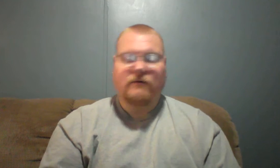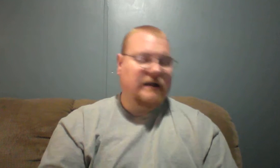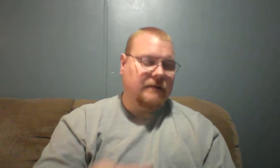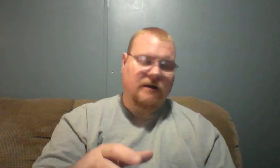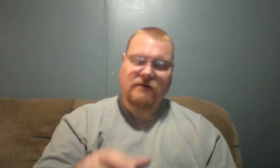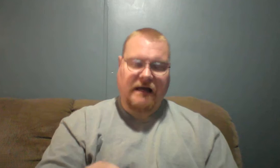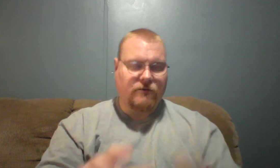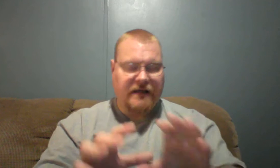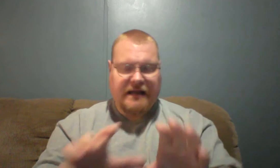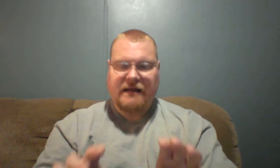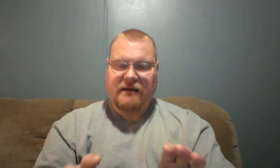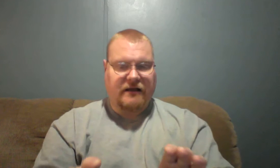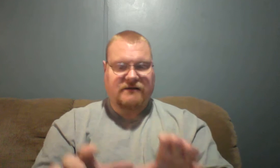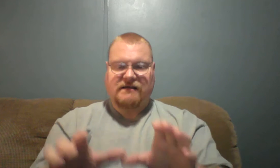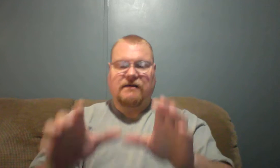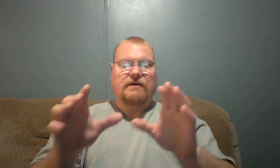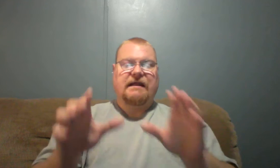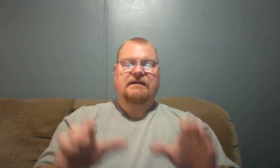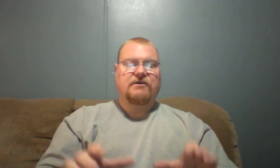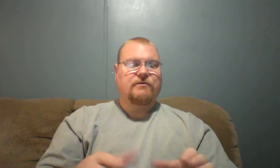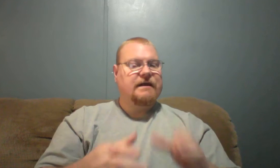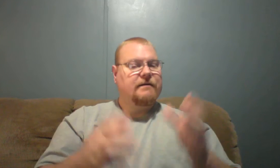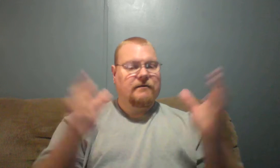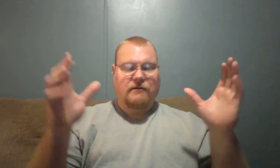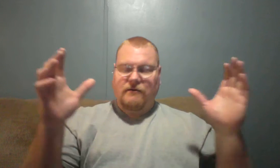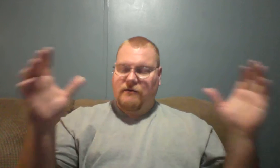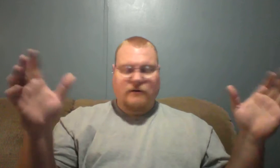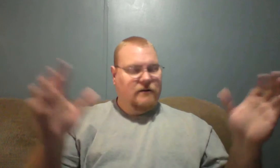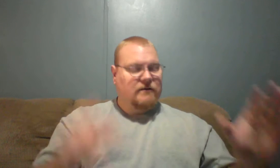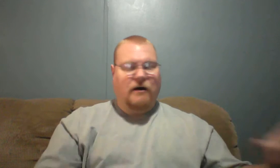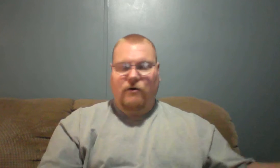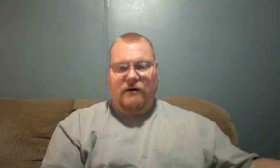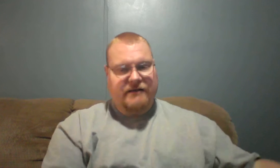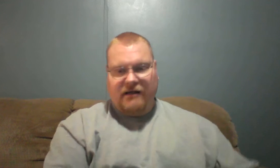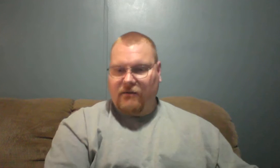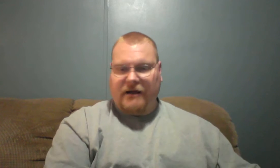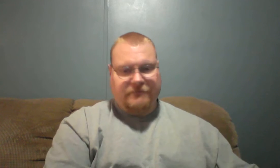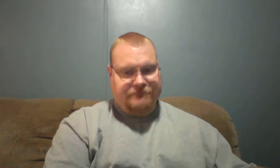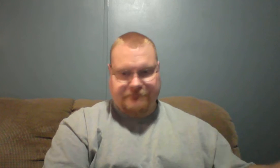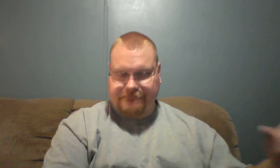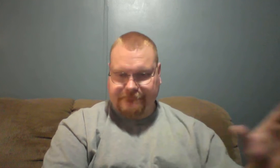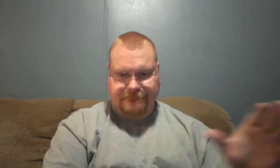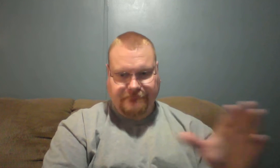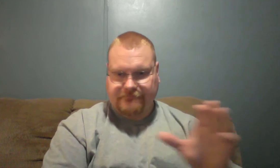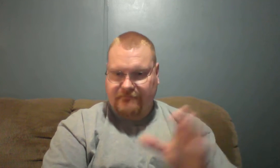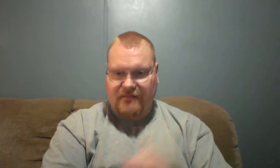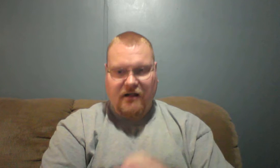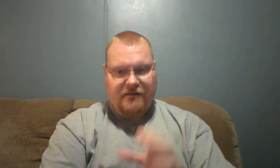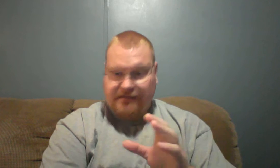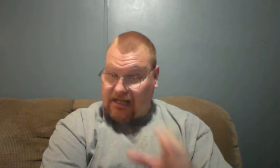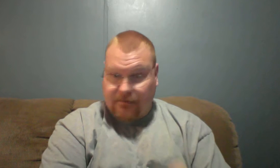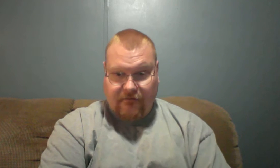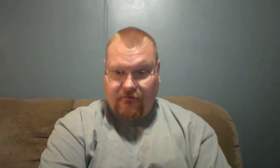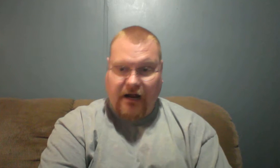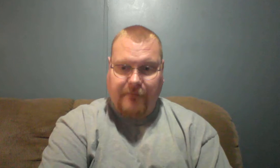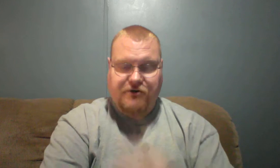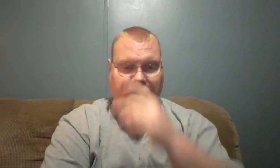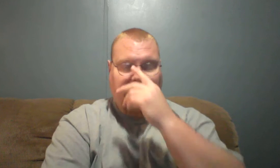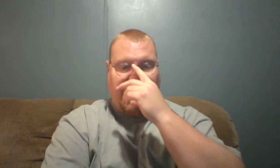and I'm not, I don't get in, like I said, don't get into the, the whole deal about the timing of the rapture. I